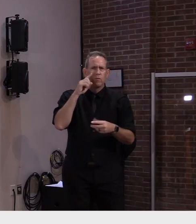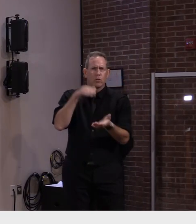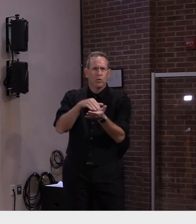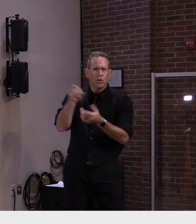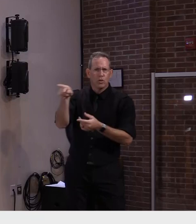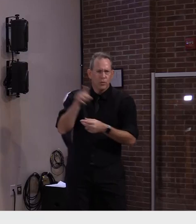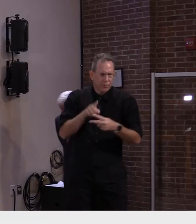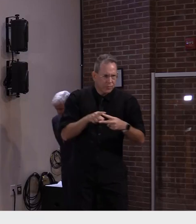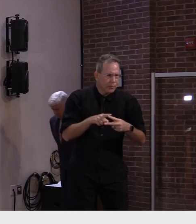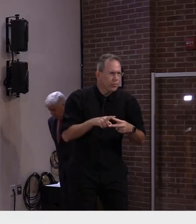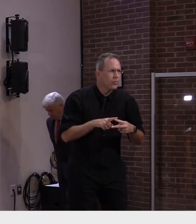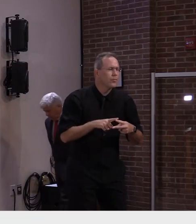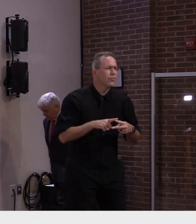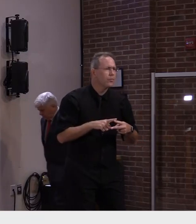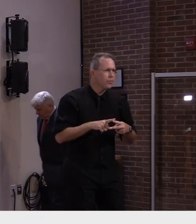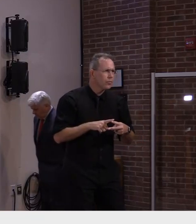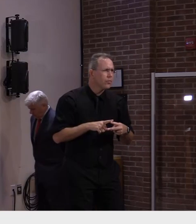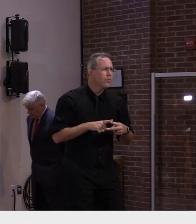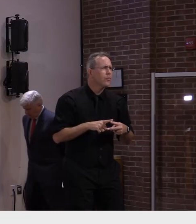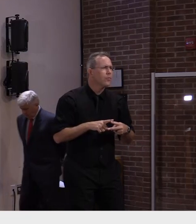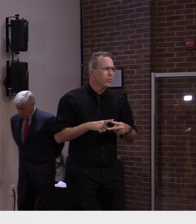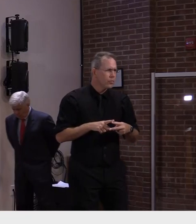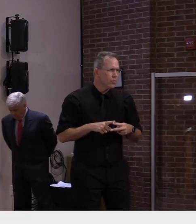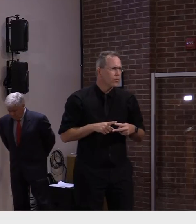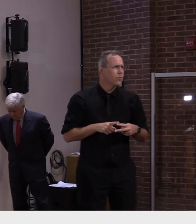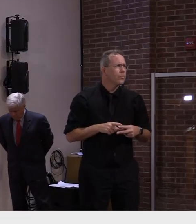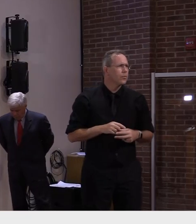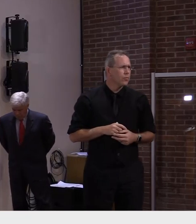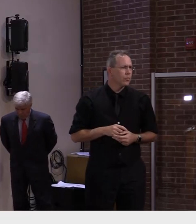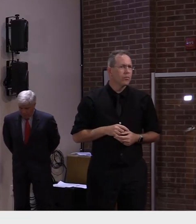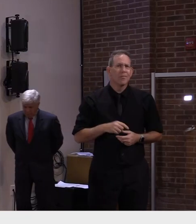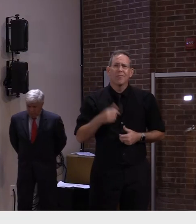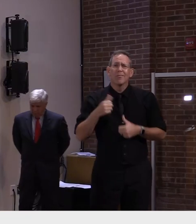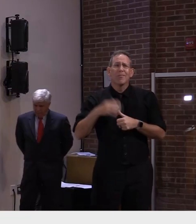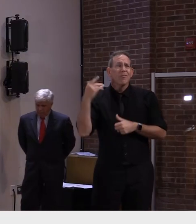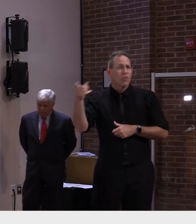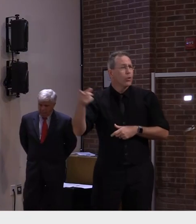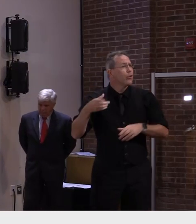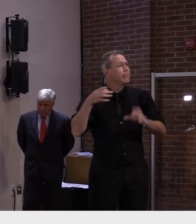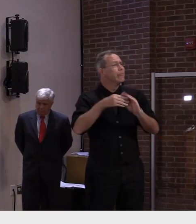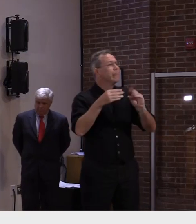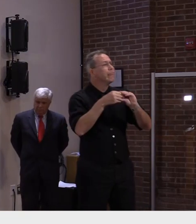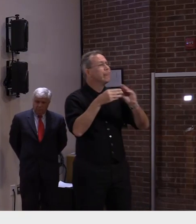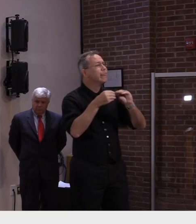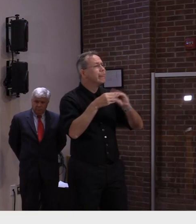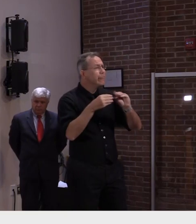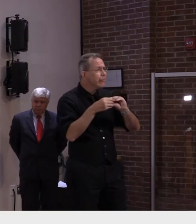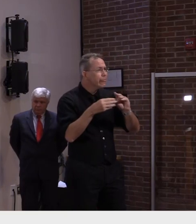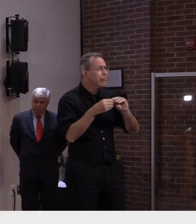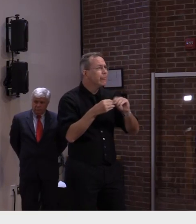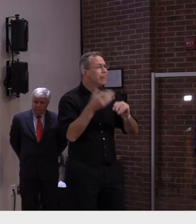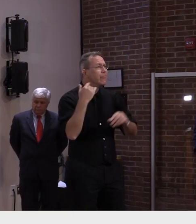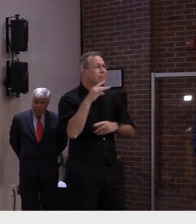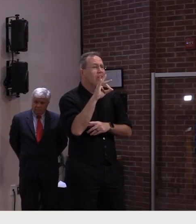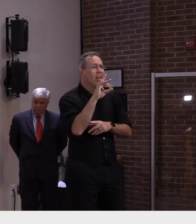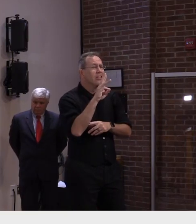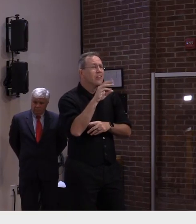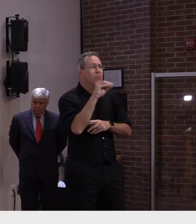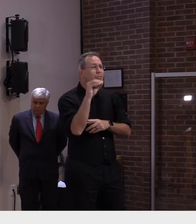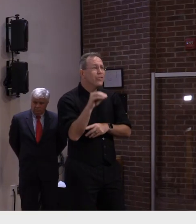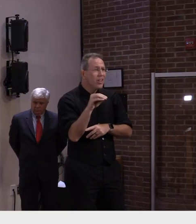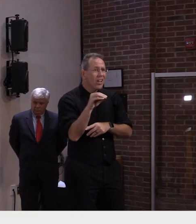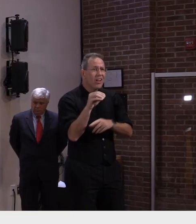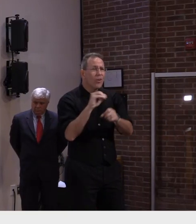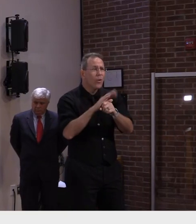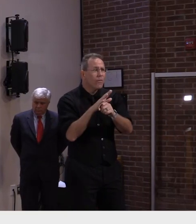The last time that you spoke to us, you said that nearly 86% of new COVID cases were